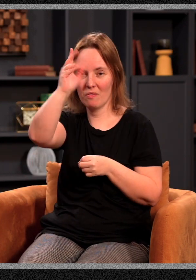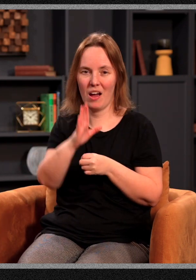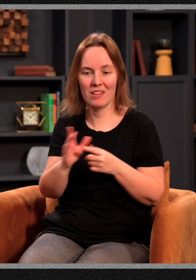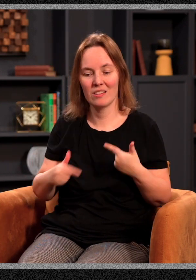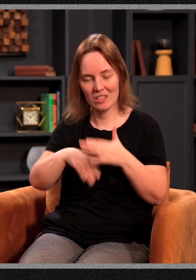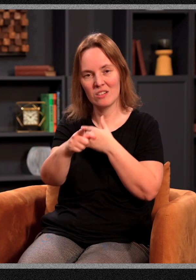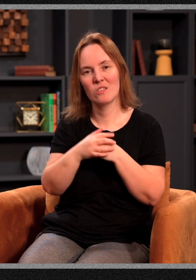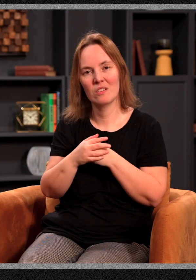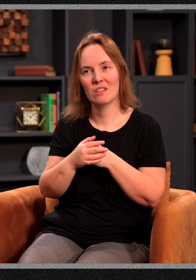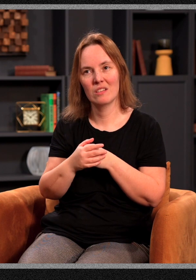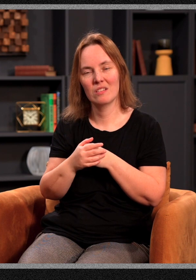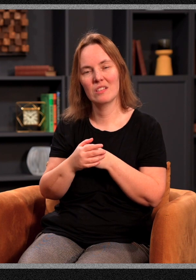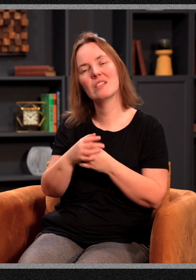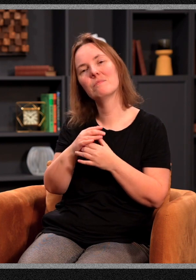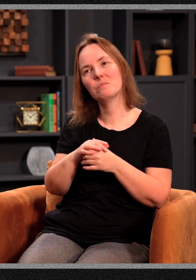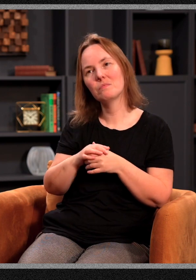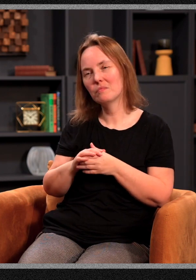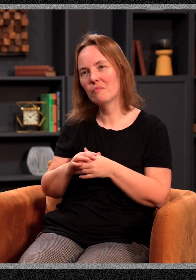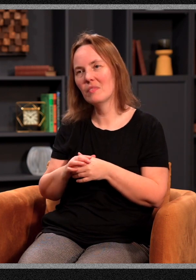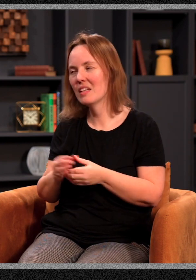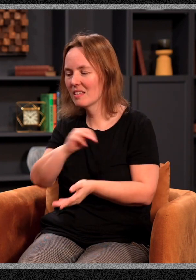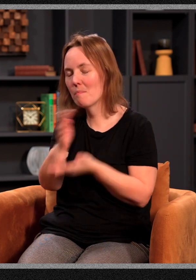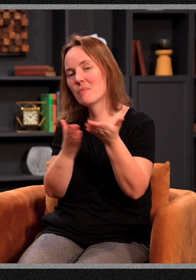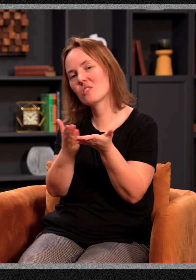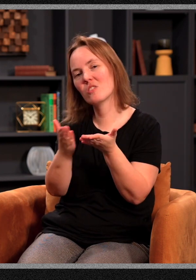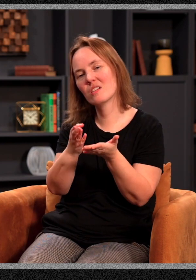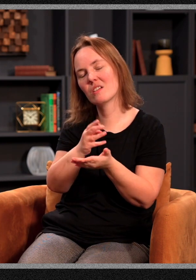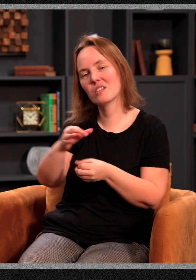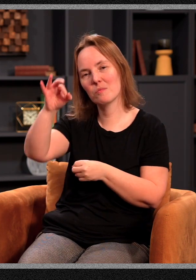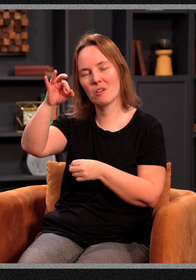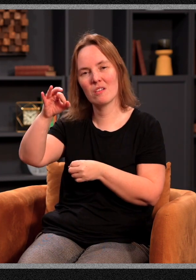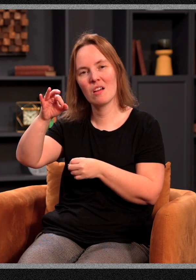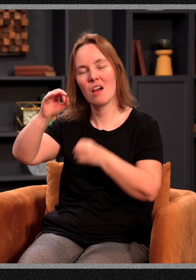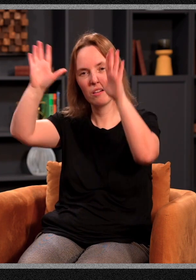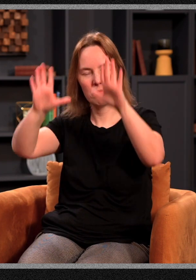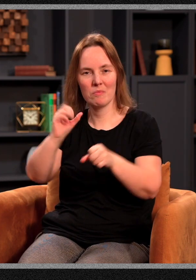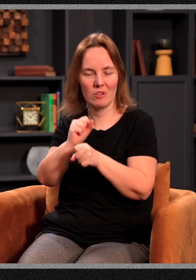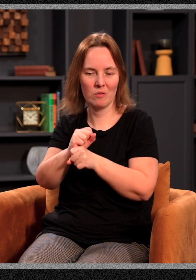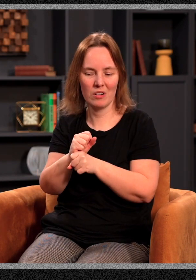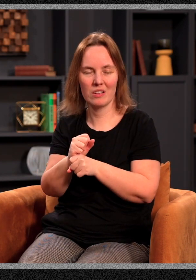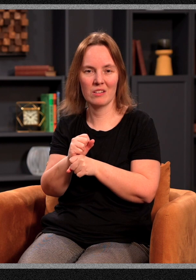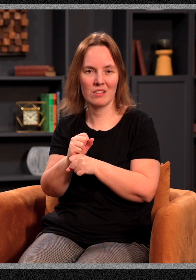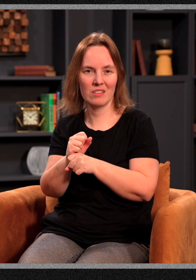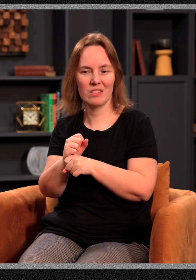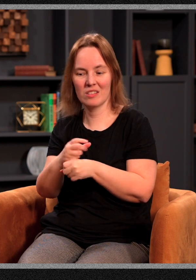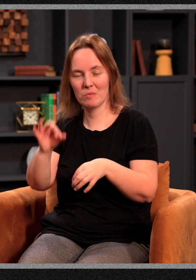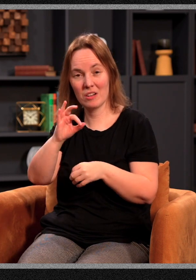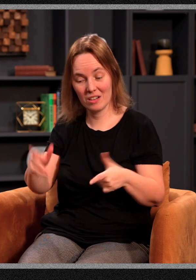lives in you. He is an interceding spirit. He is a ministering spirit. He is a miracle-working spirit and he lives